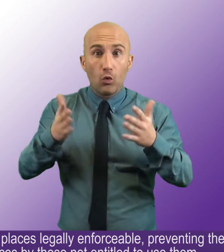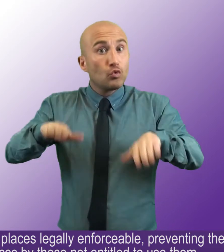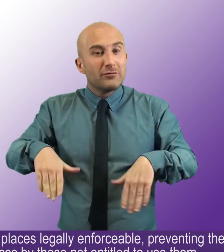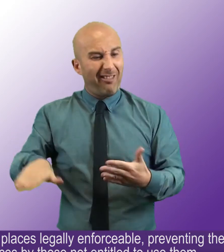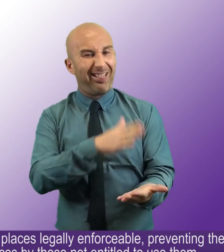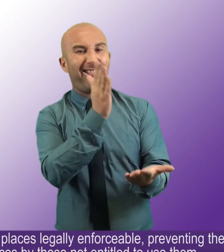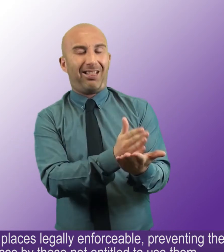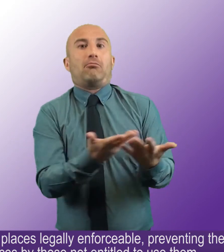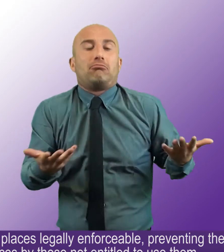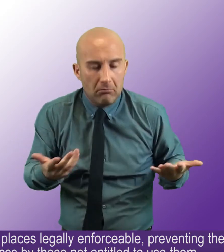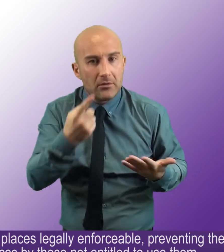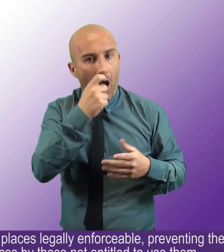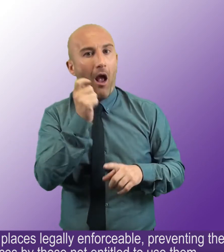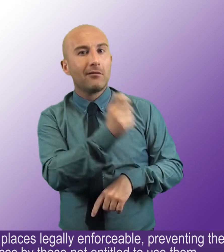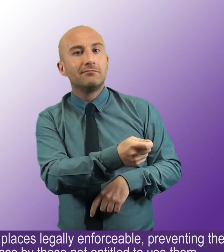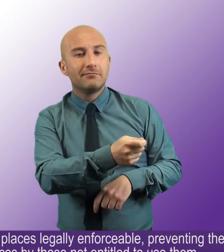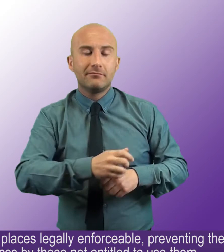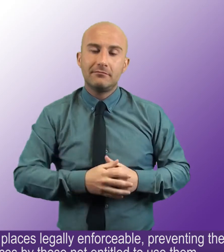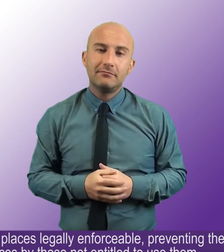places by those not entitled to use them.